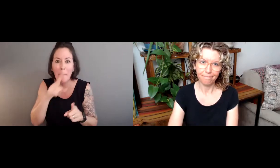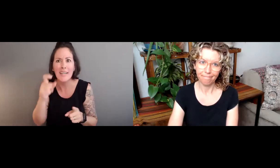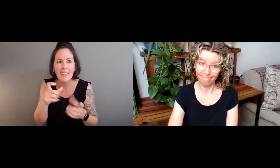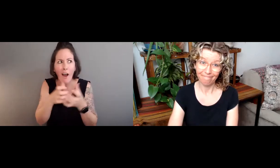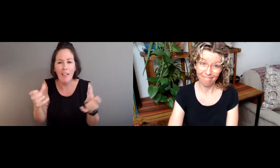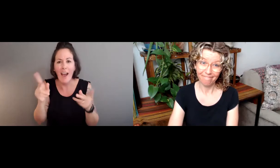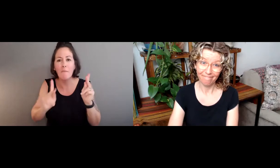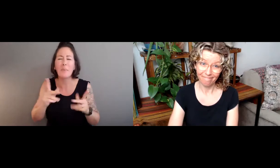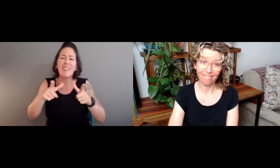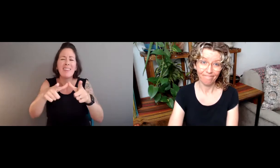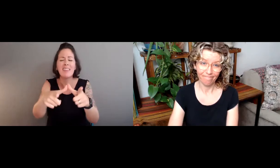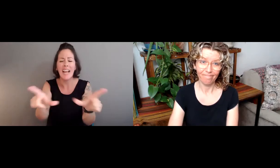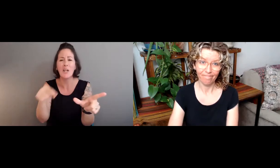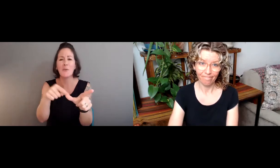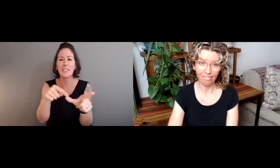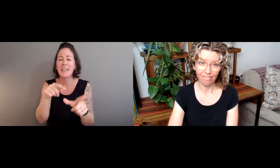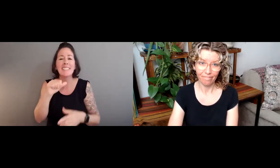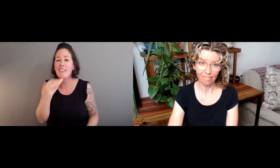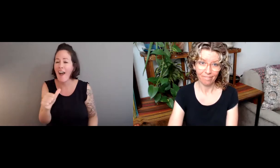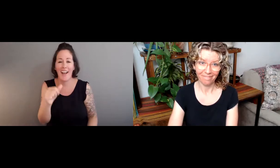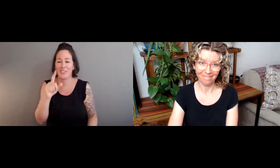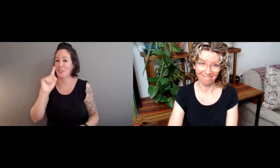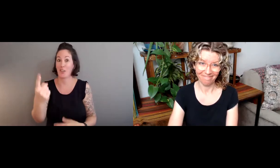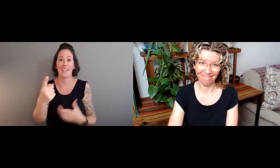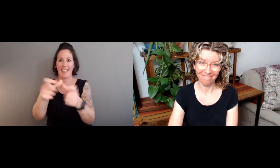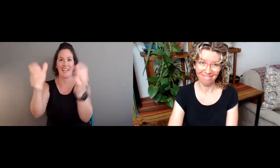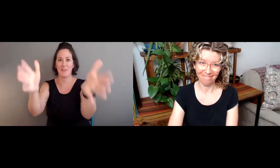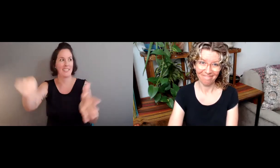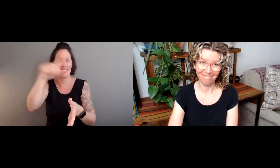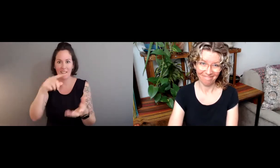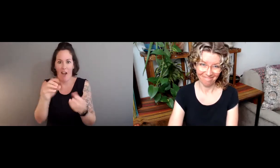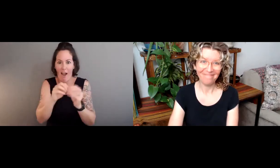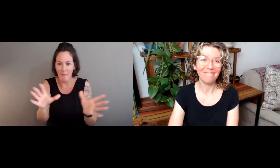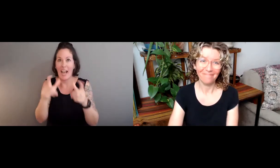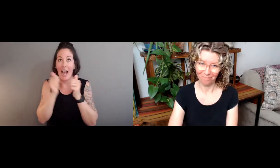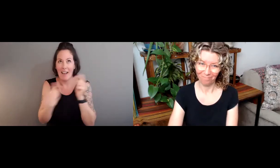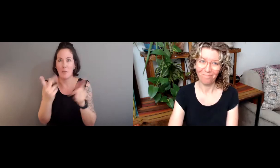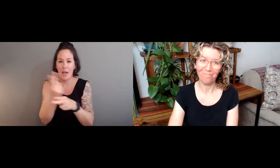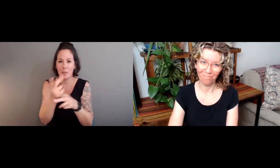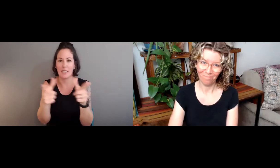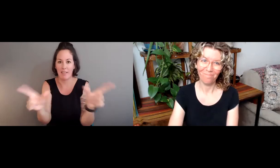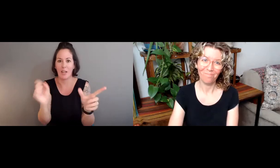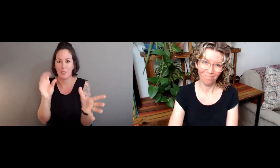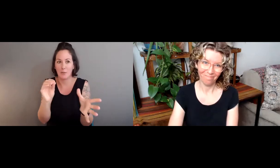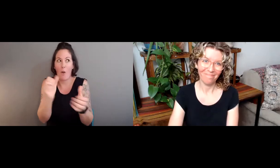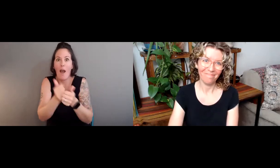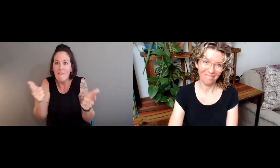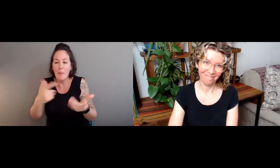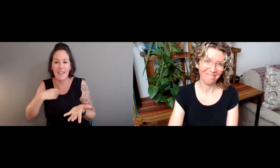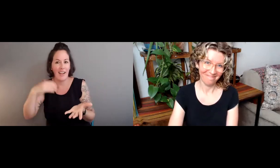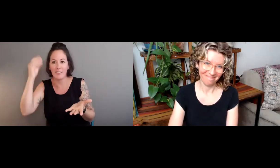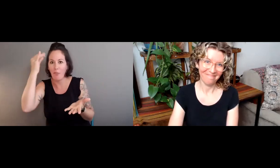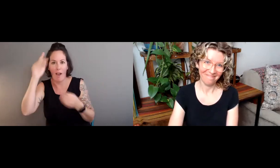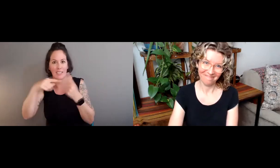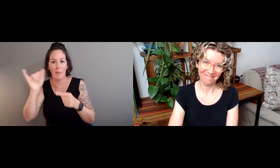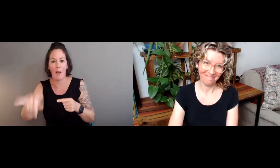And it's important to not just think about what the experts say. Because a lot of language is not just produced by linguistics. Everyone